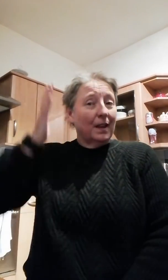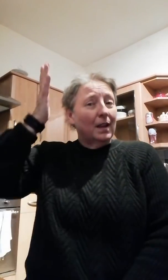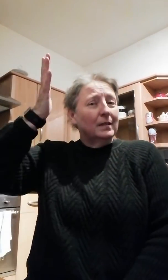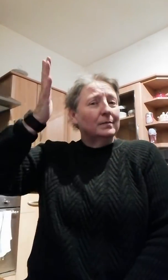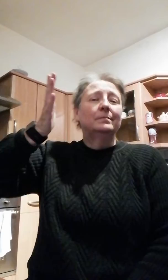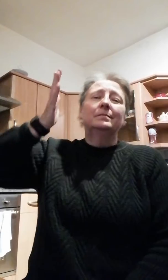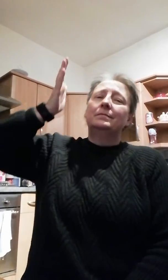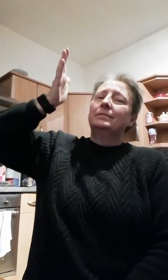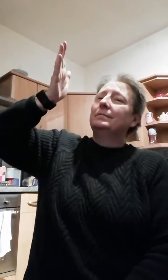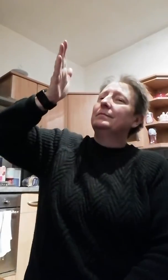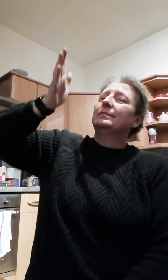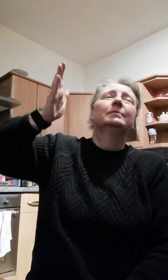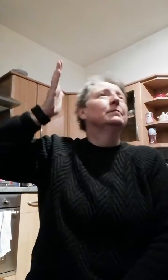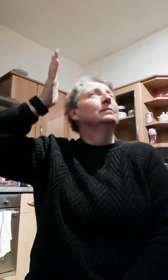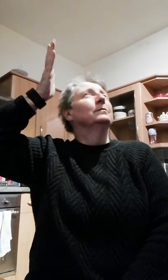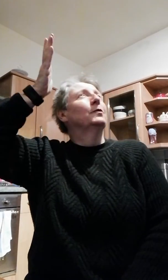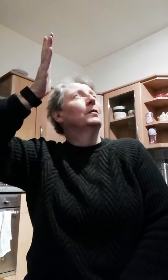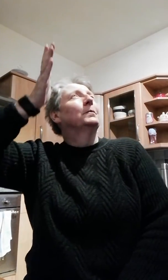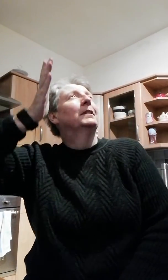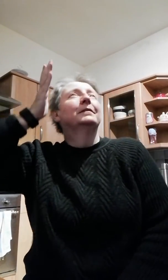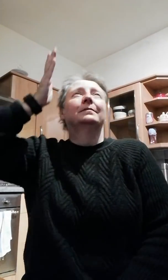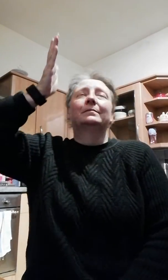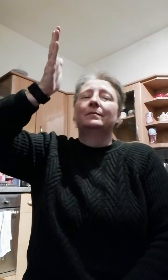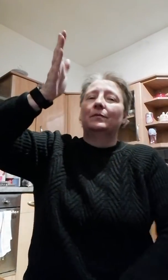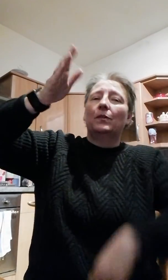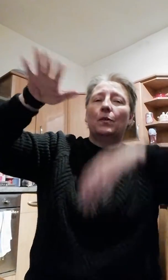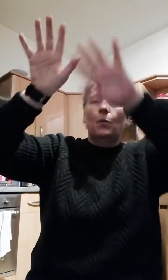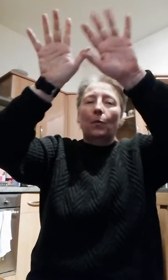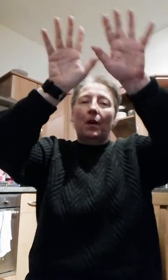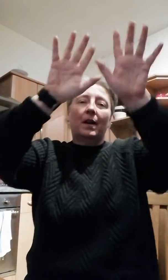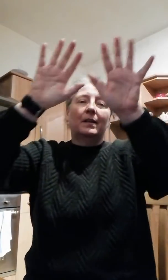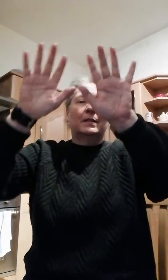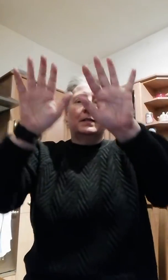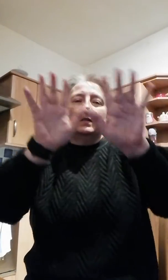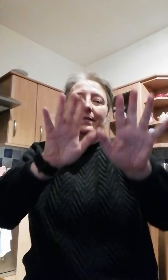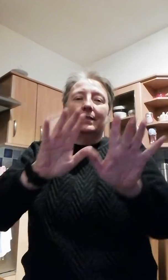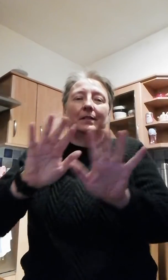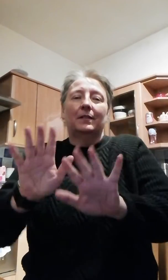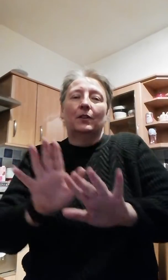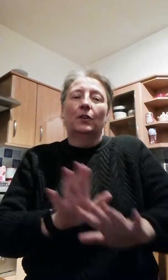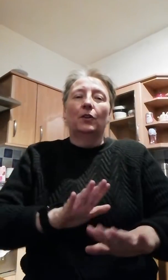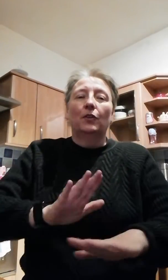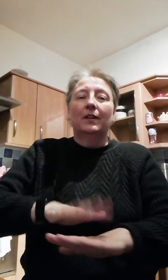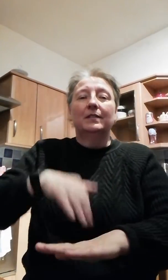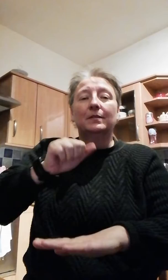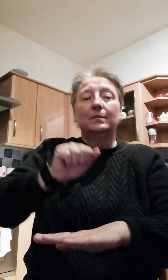I'm dreaming of a white Christmas,